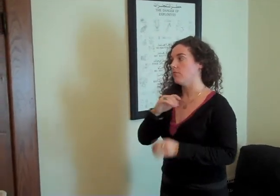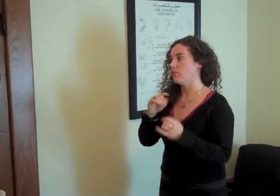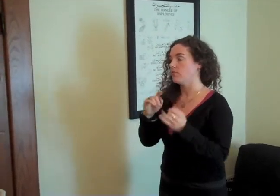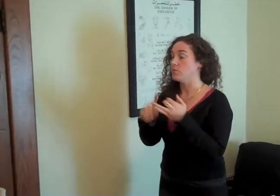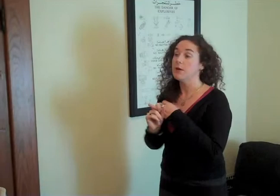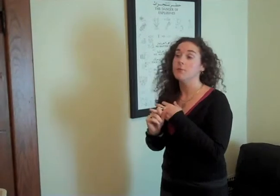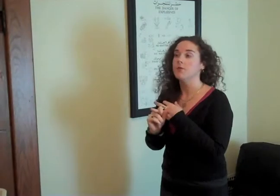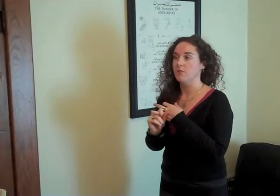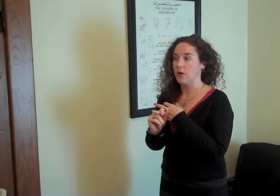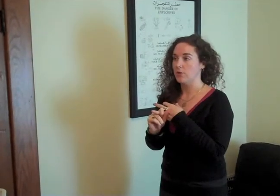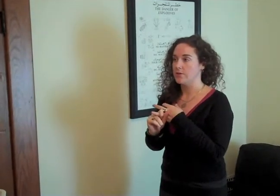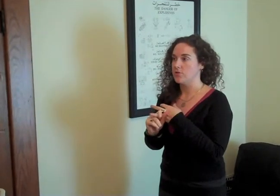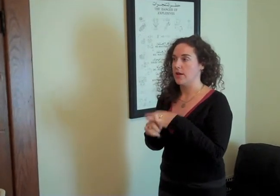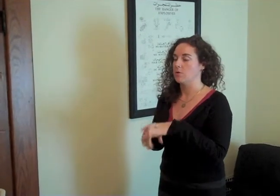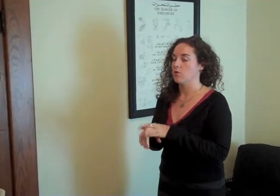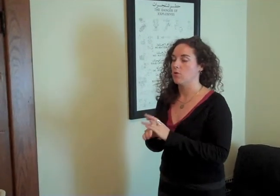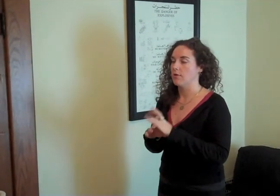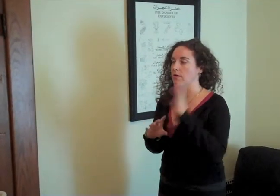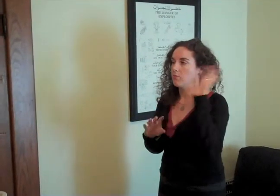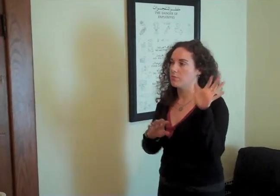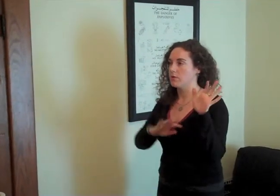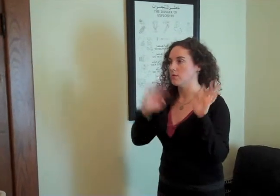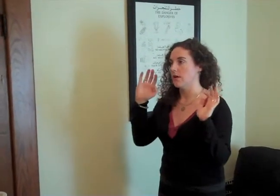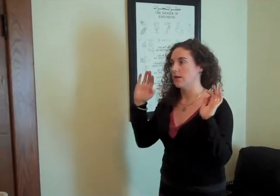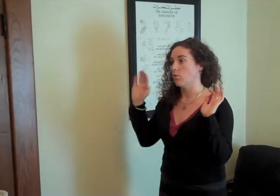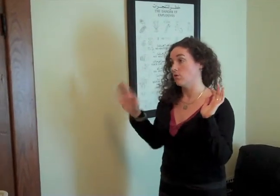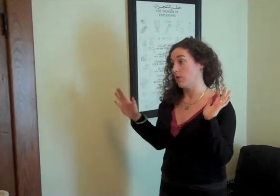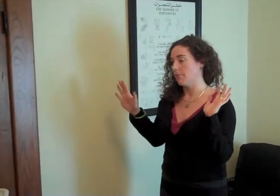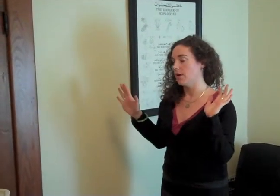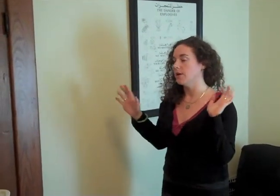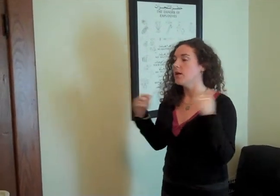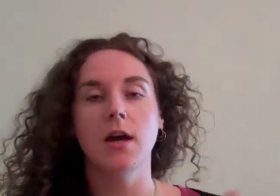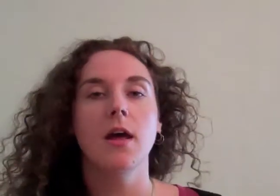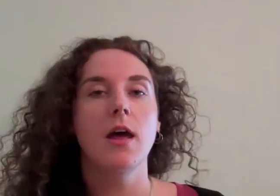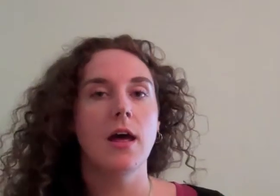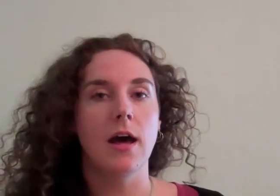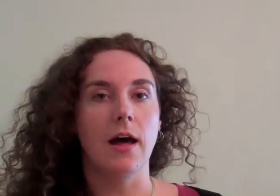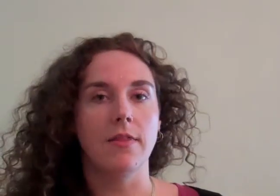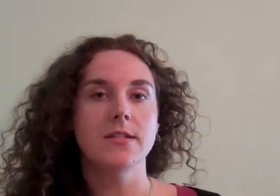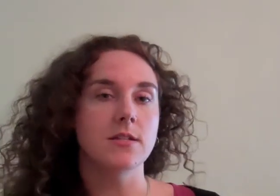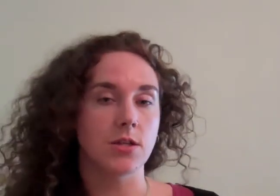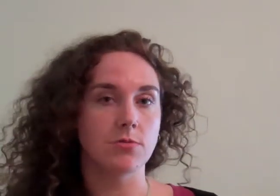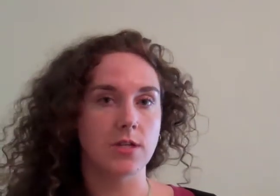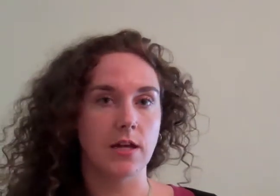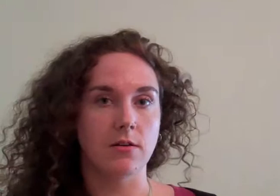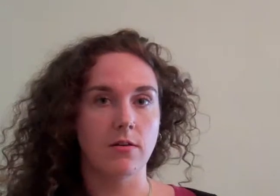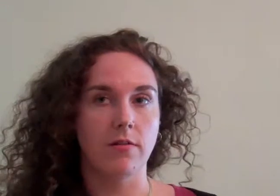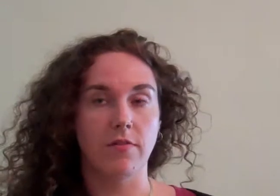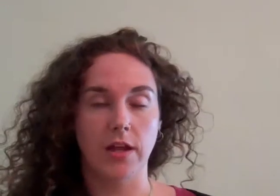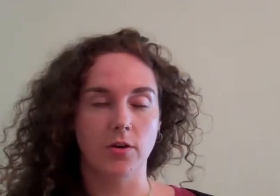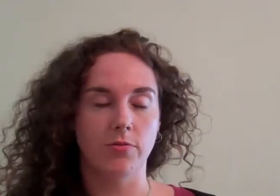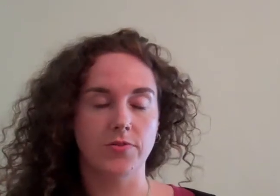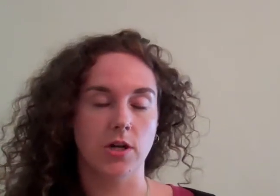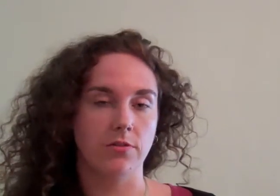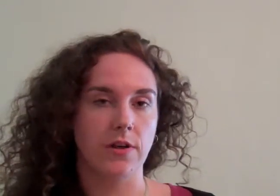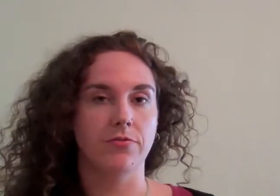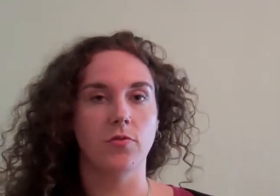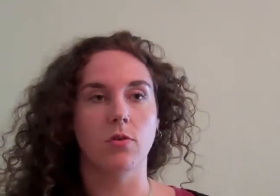two people holding the two cameras or you have one person and one tripod. This is used in video photography for